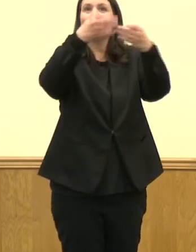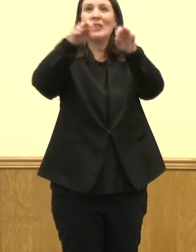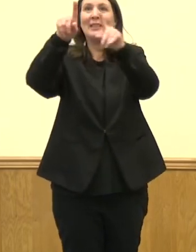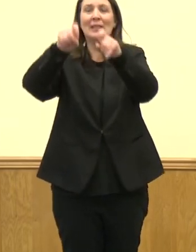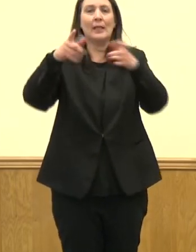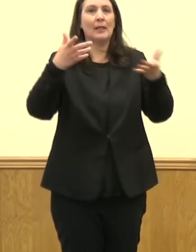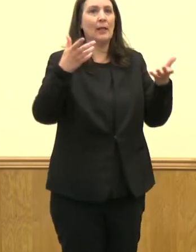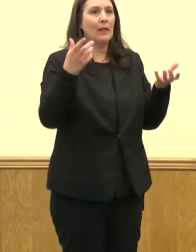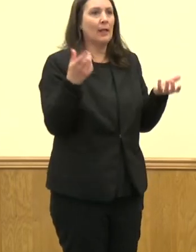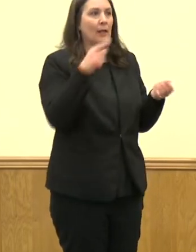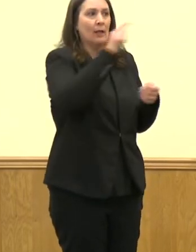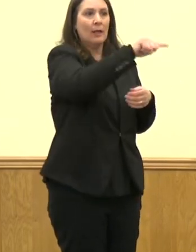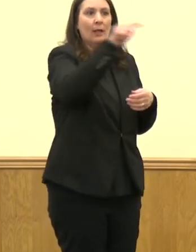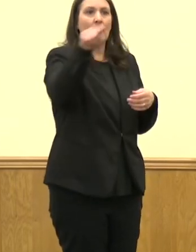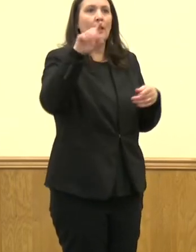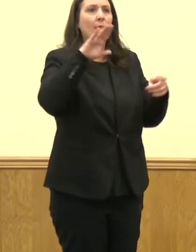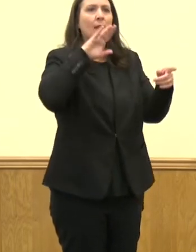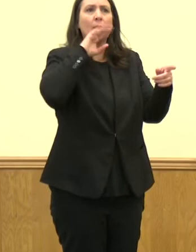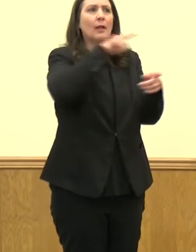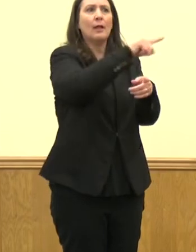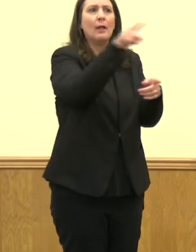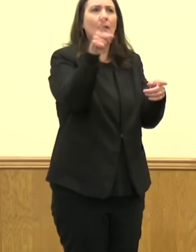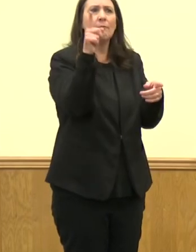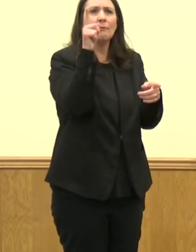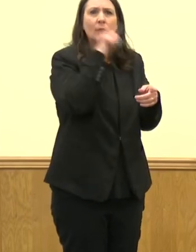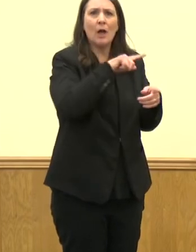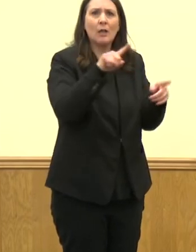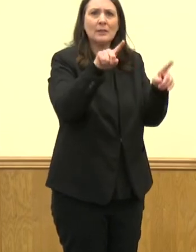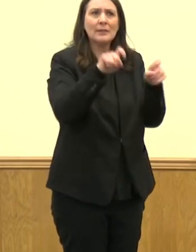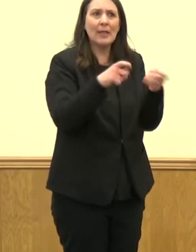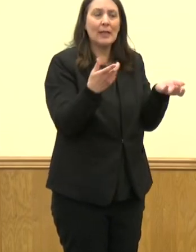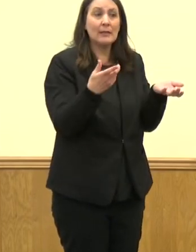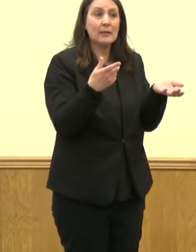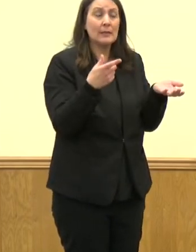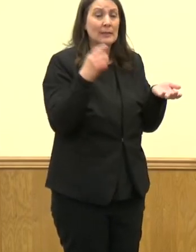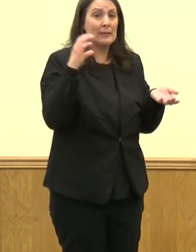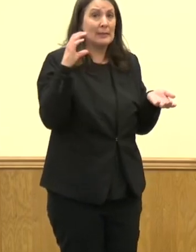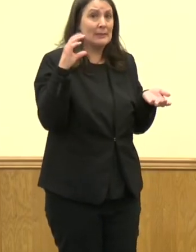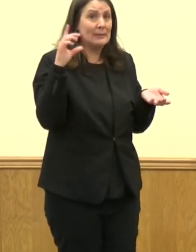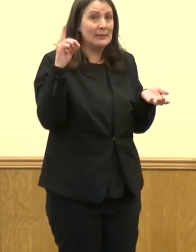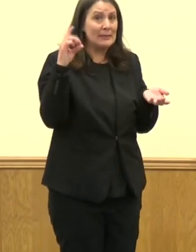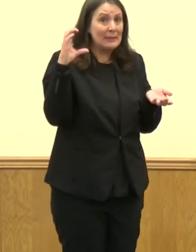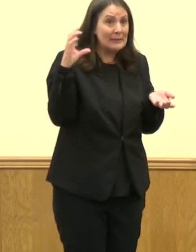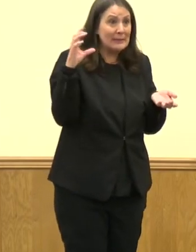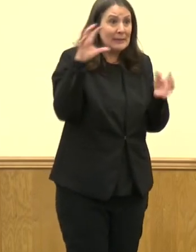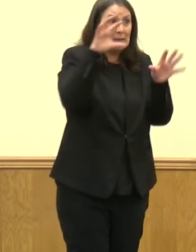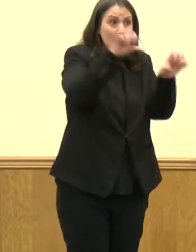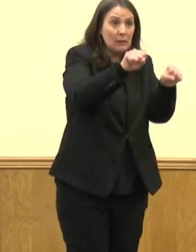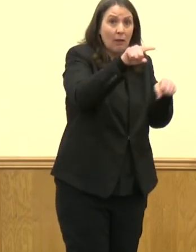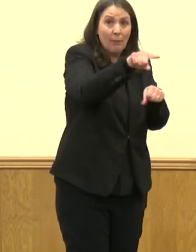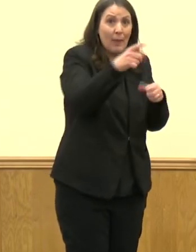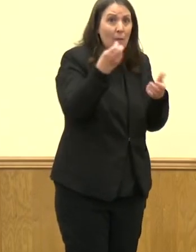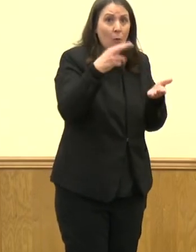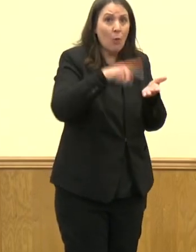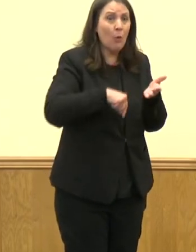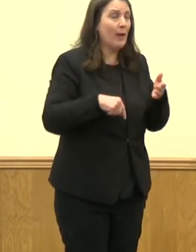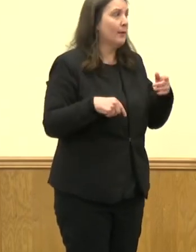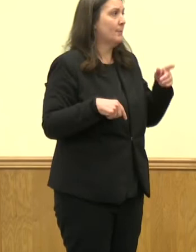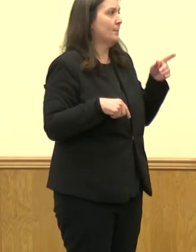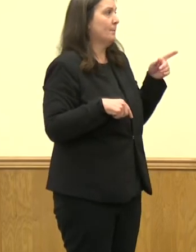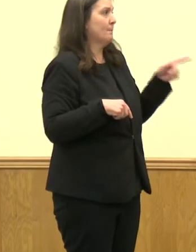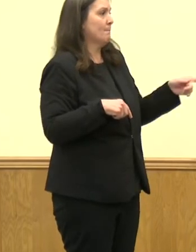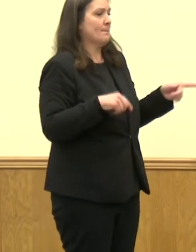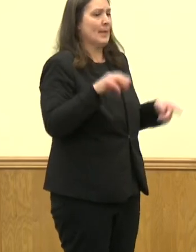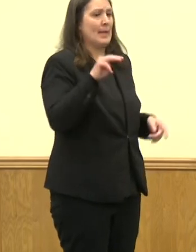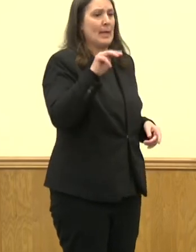how many complaints were sent to the Center for COVID Control and maybe they've stepped in or done anything about that? I don't know locally how many complaints were